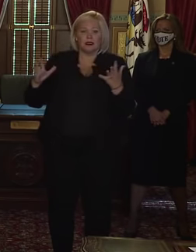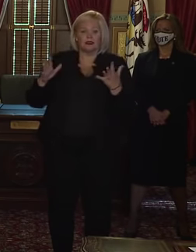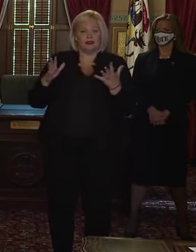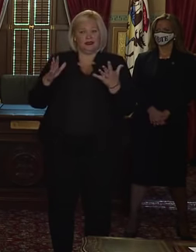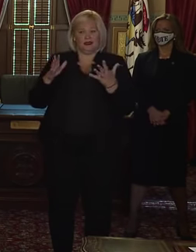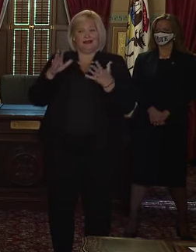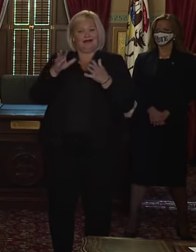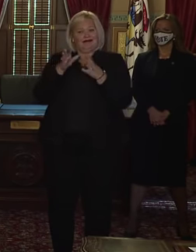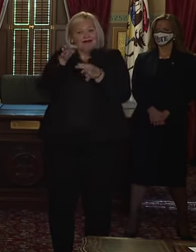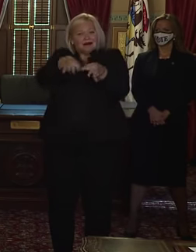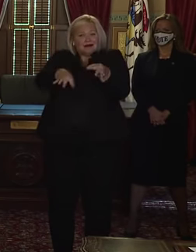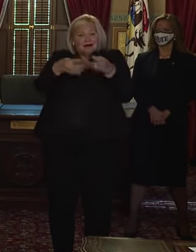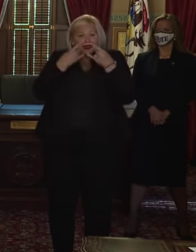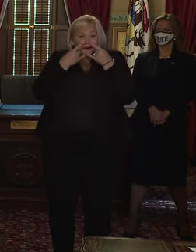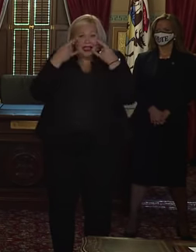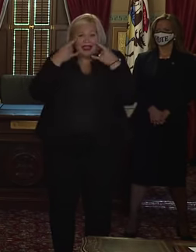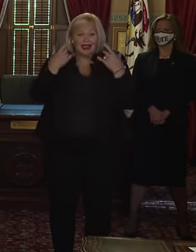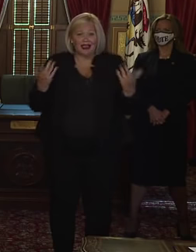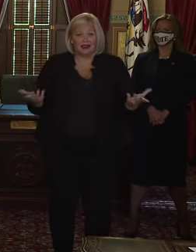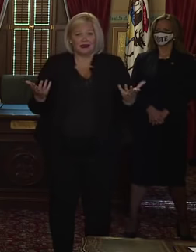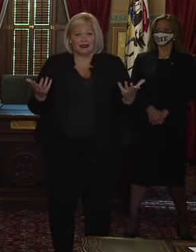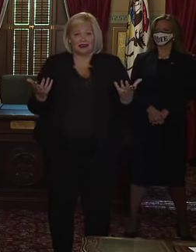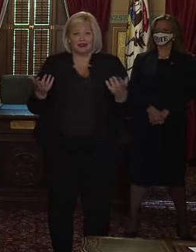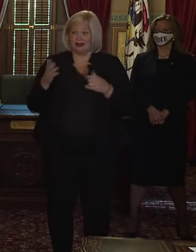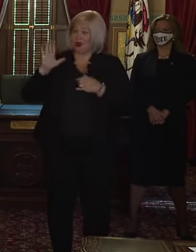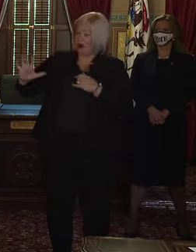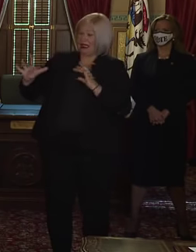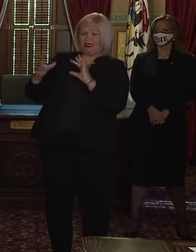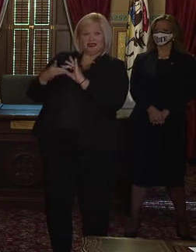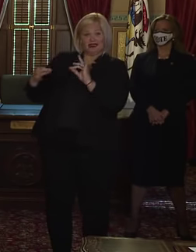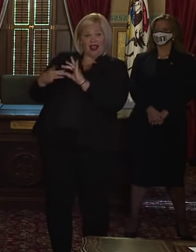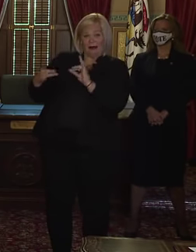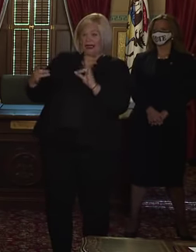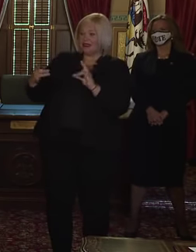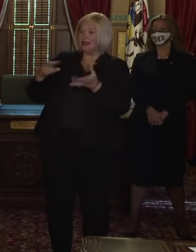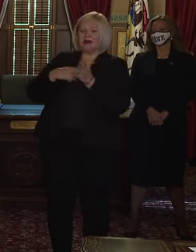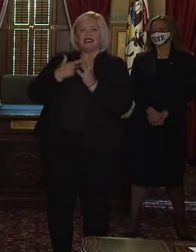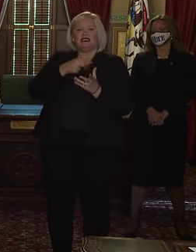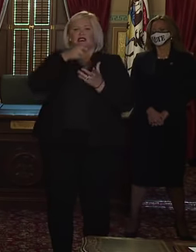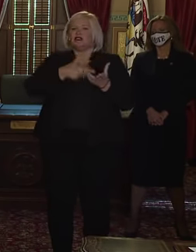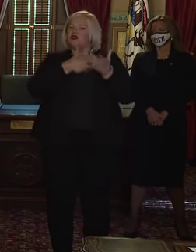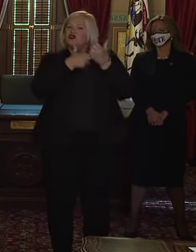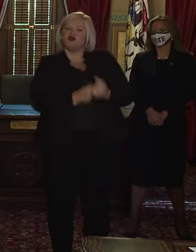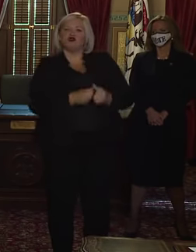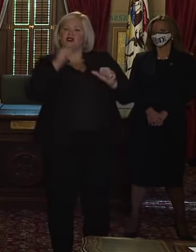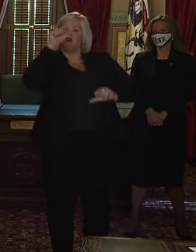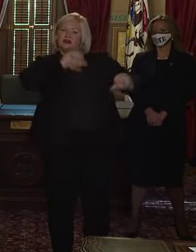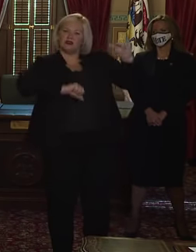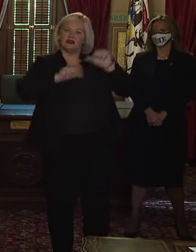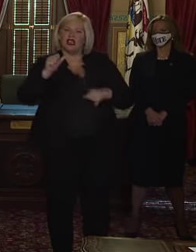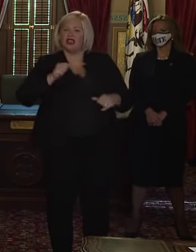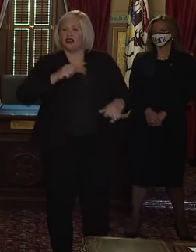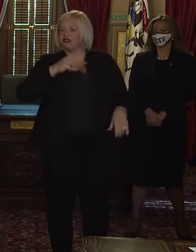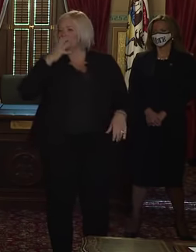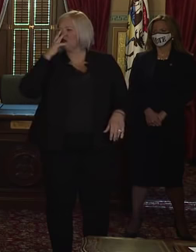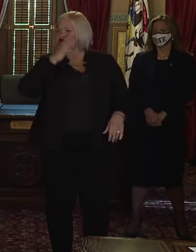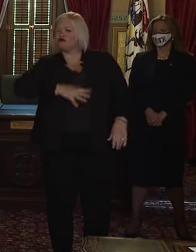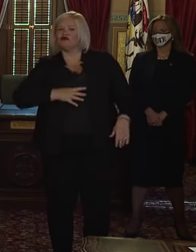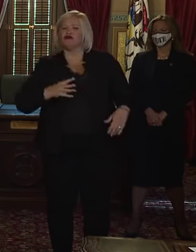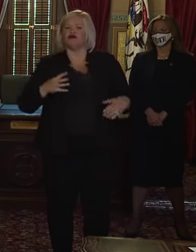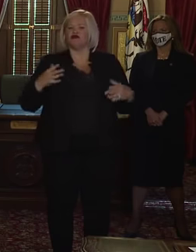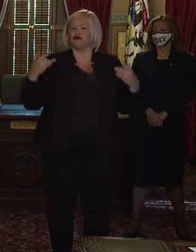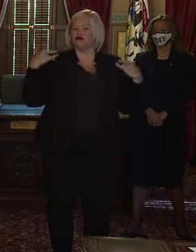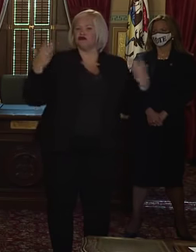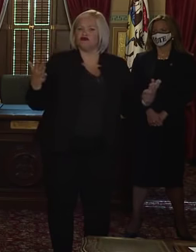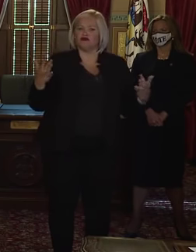that those comments show you a real disdain for science and ignorance of the epidemiology